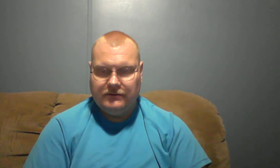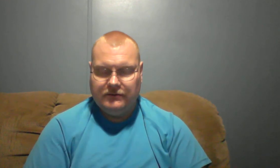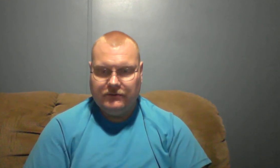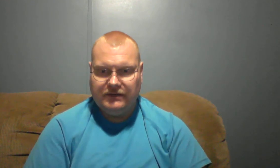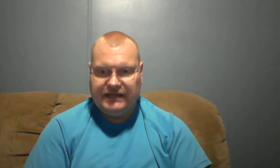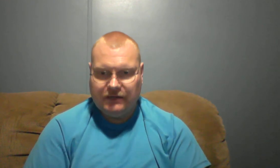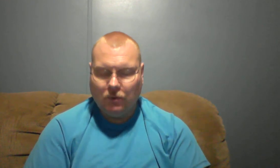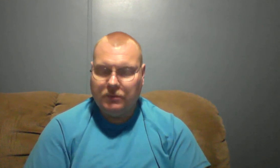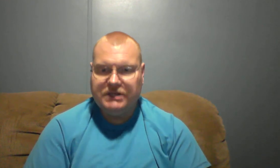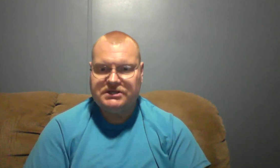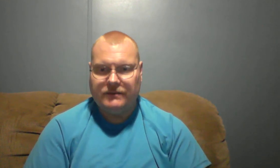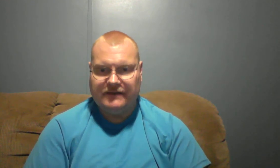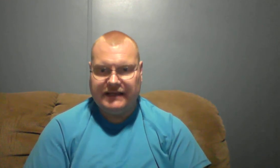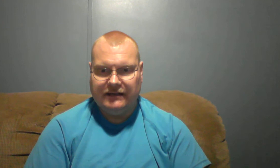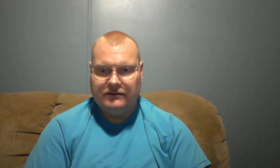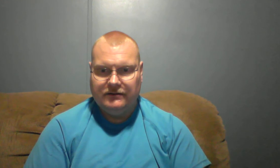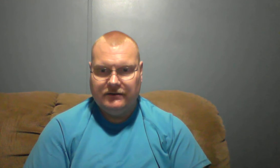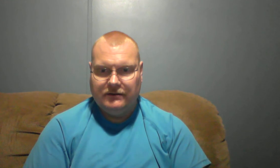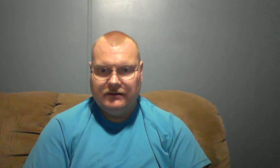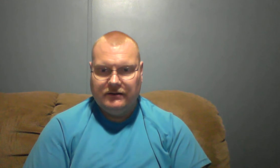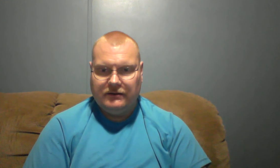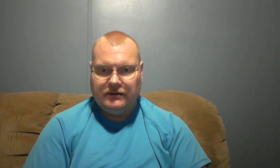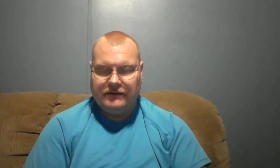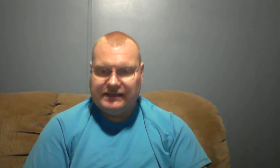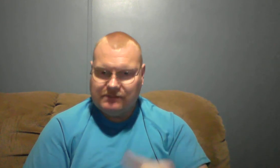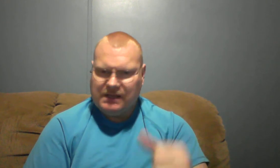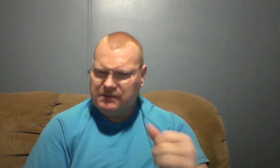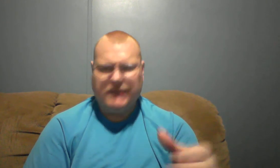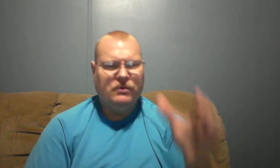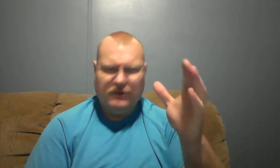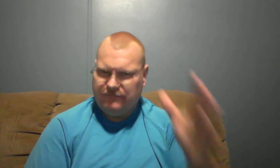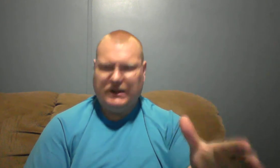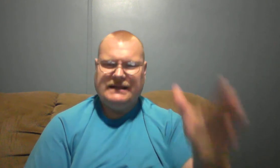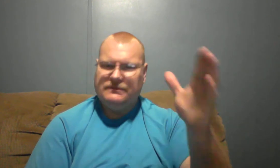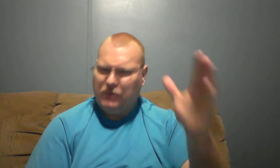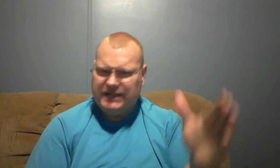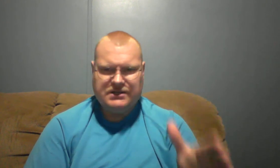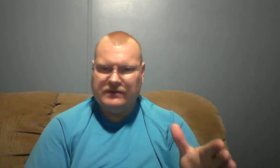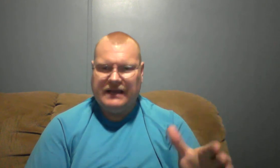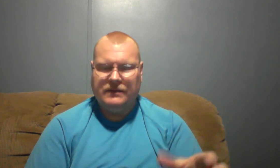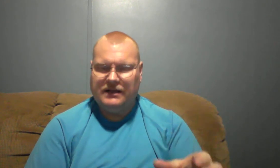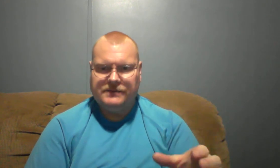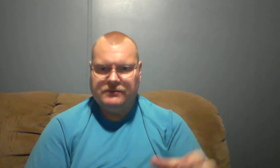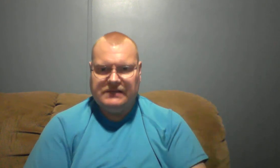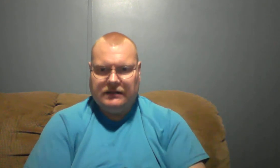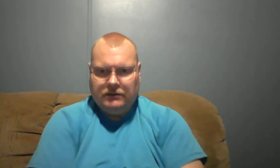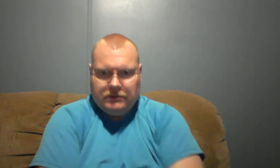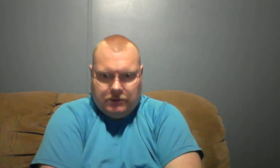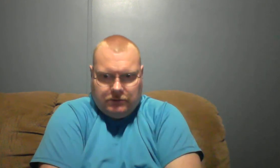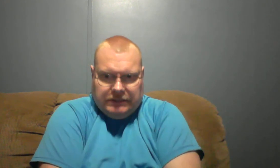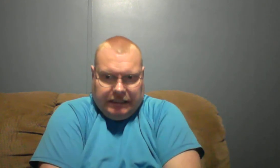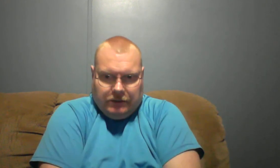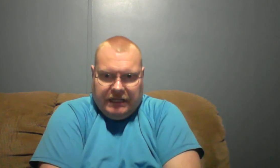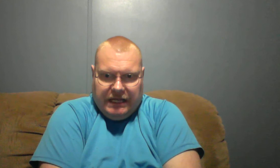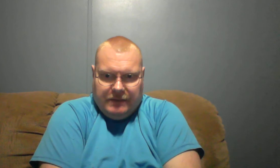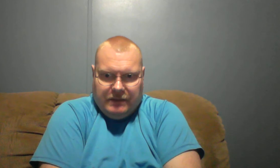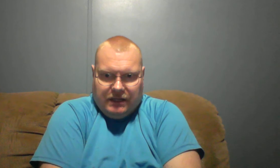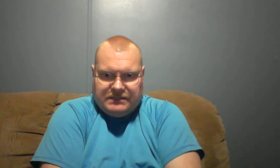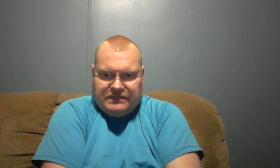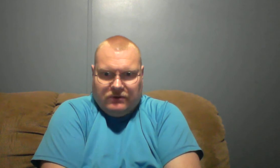need to hear more preaching about that I think sometimes people are afraid to preach on that because people are like oh I don't want to take on the enemy because he's going to